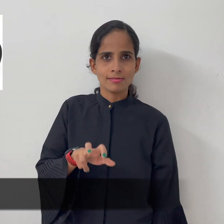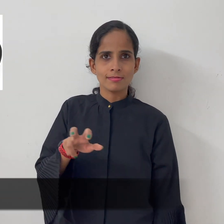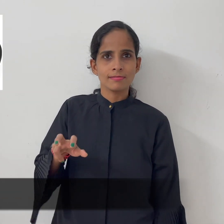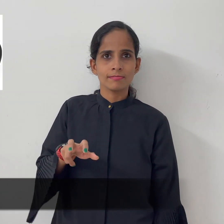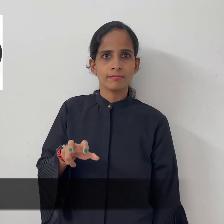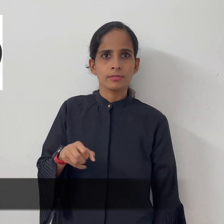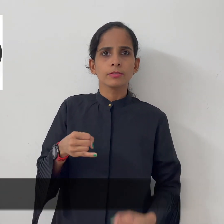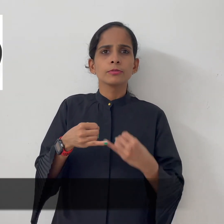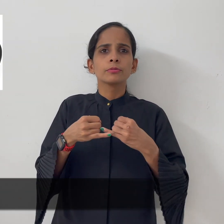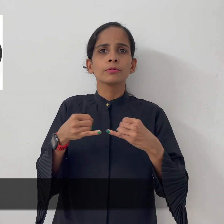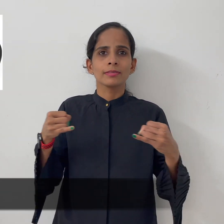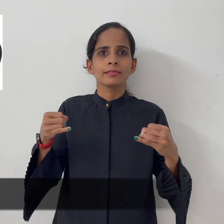mouse